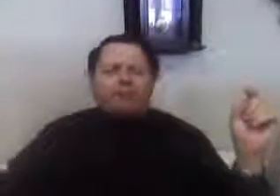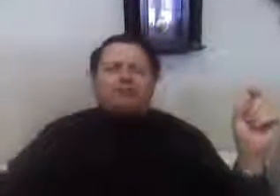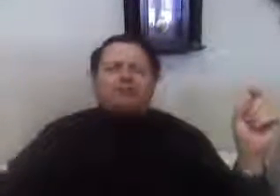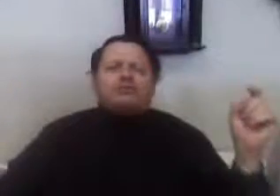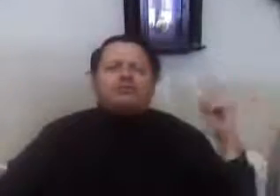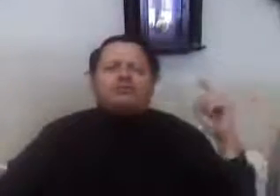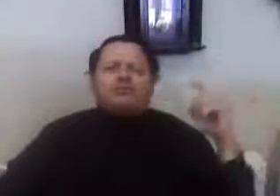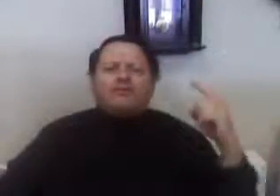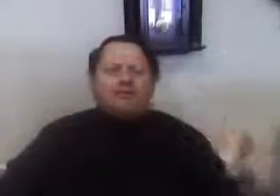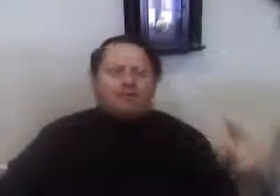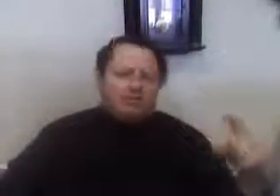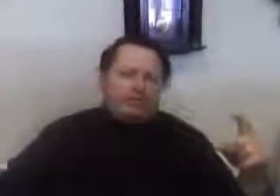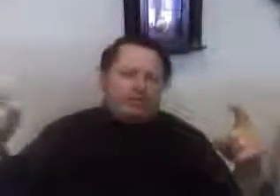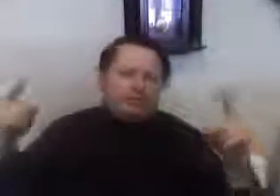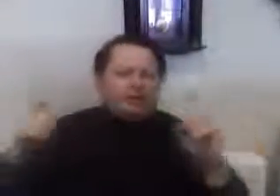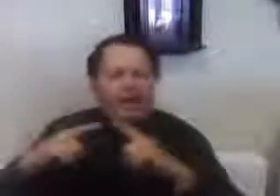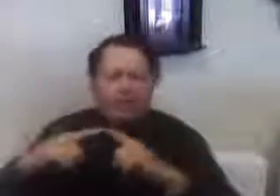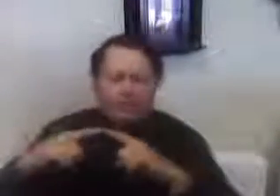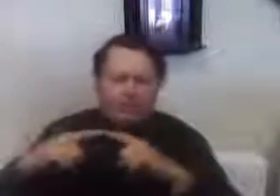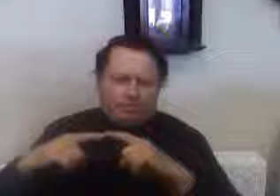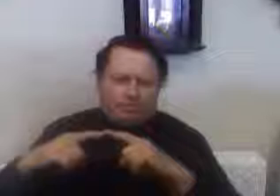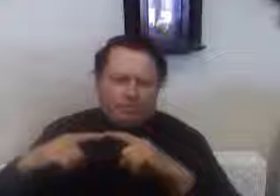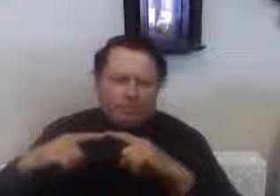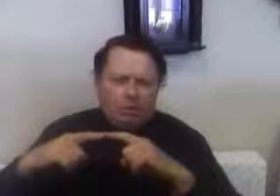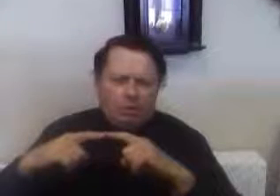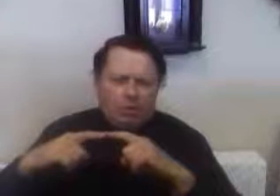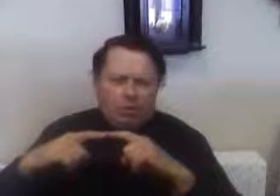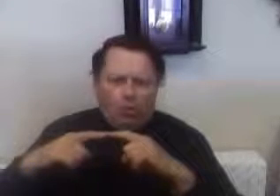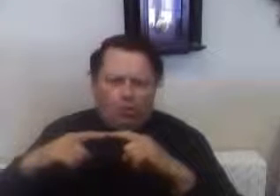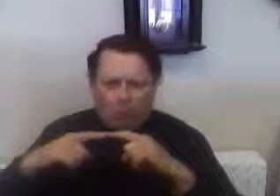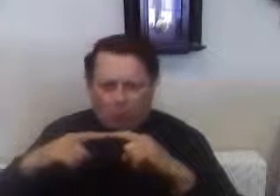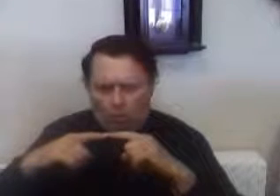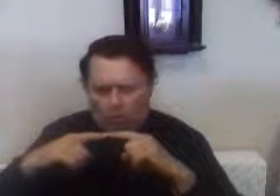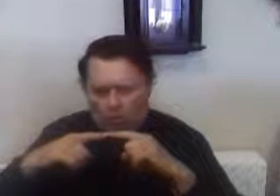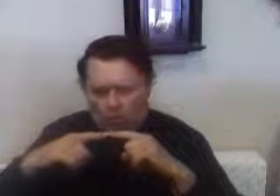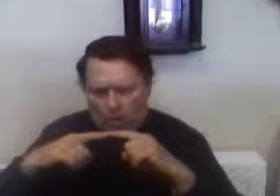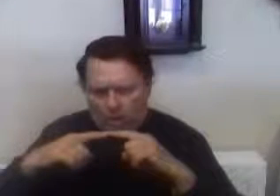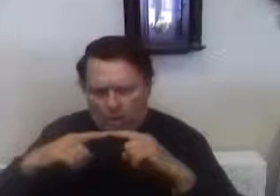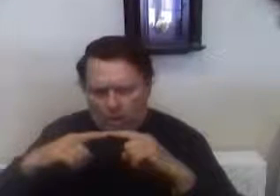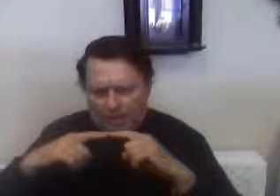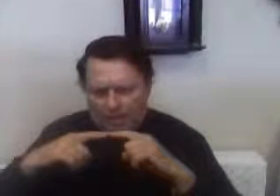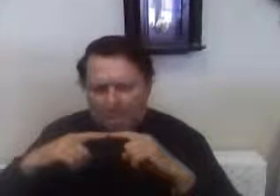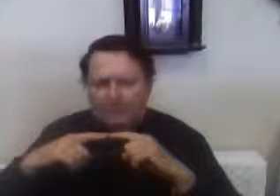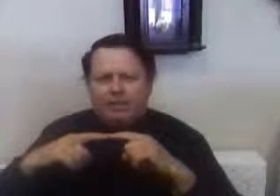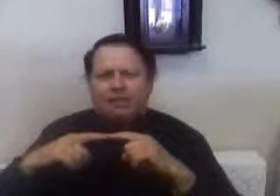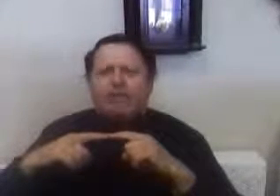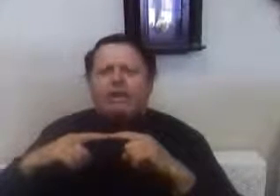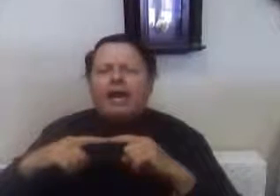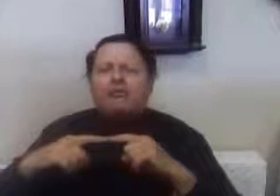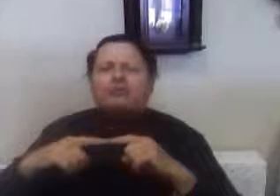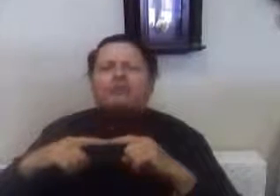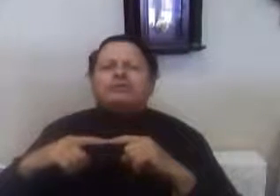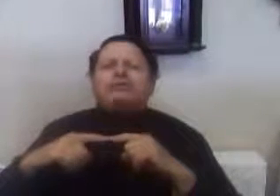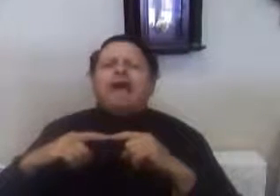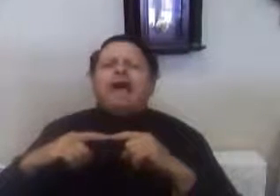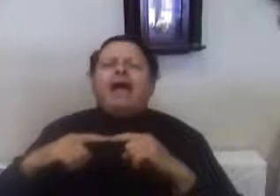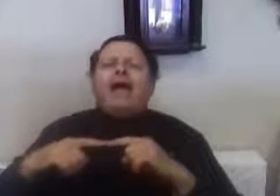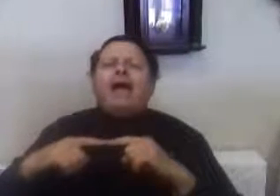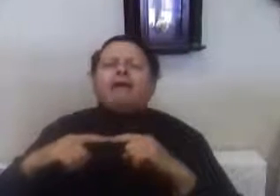Capitalism versus Communism. Or is it Capitalism and